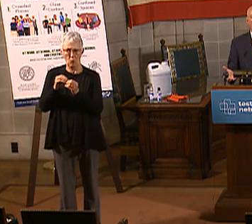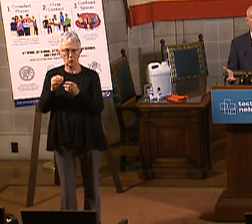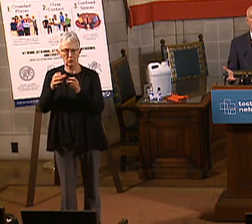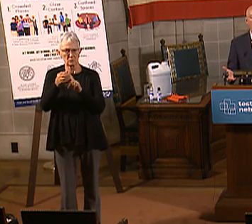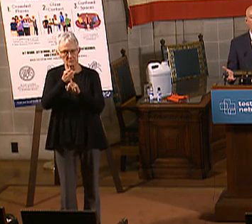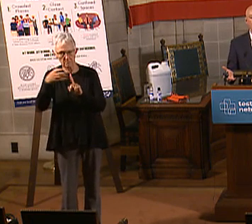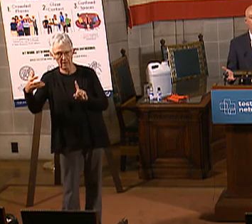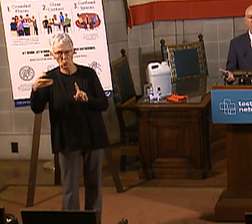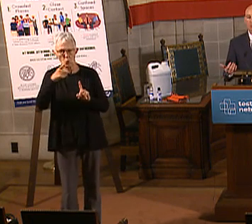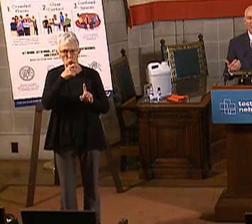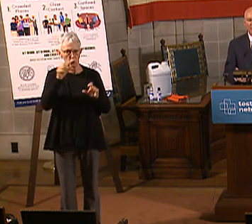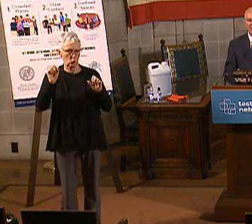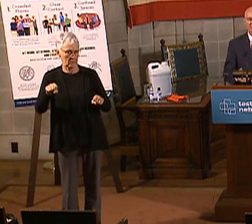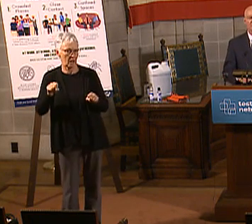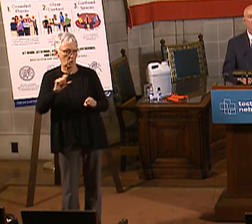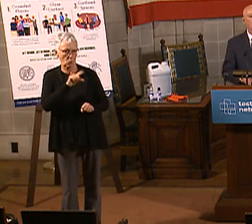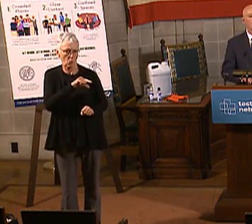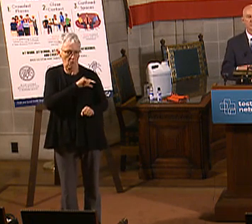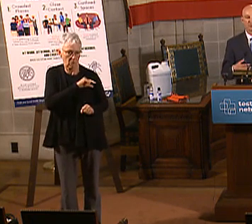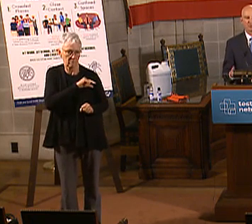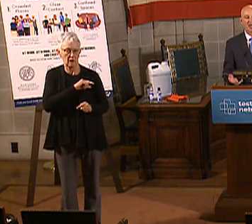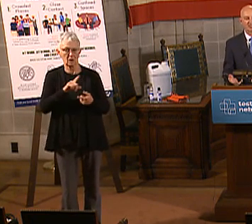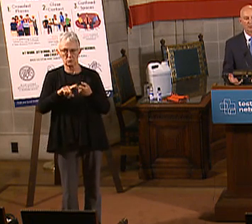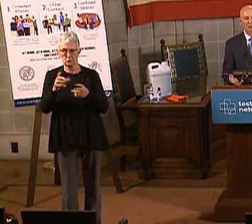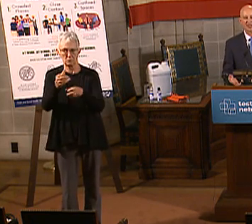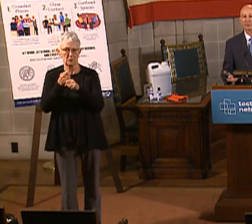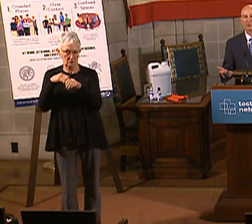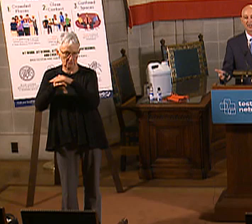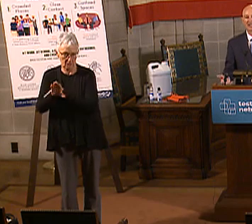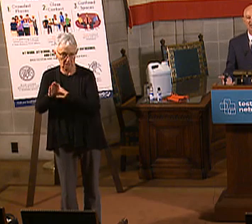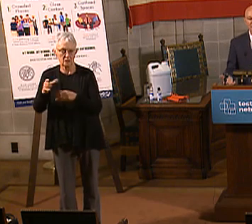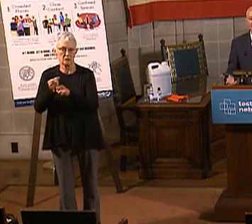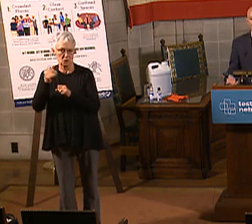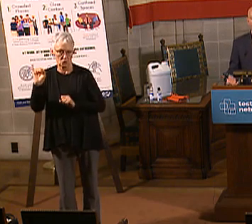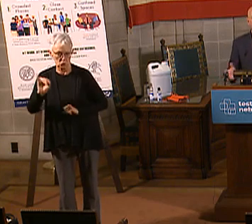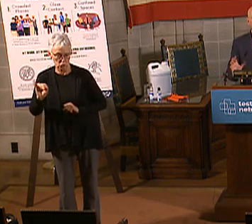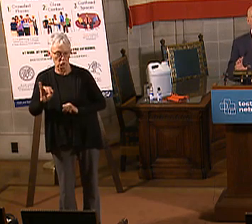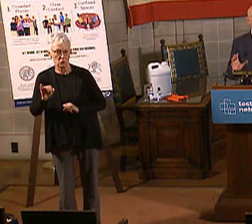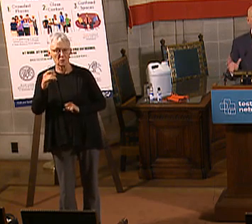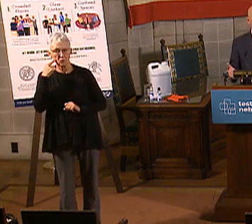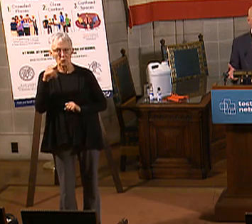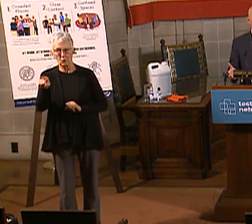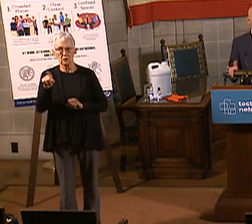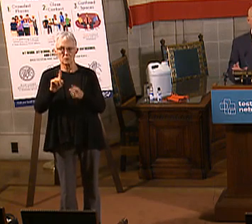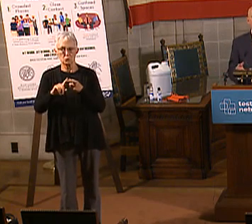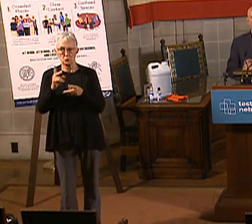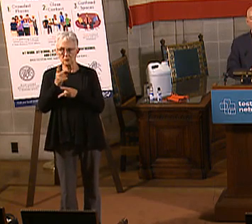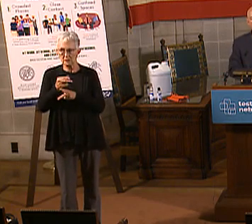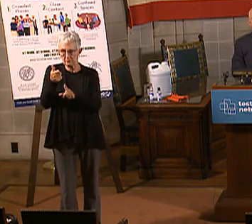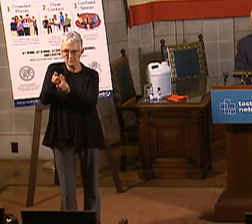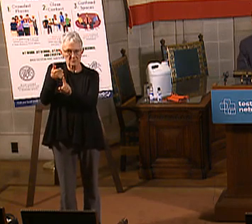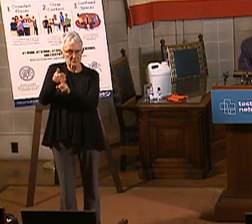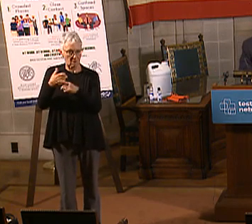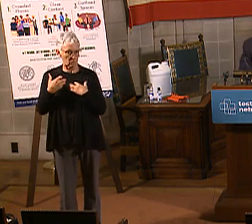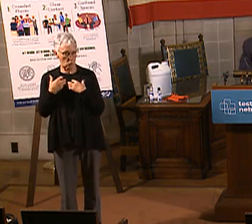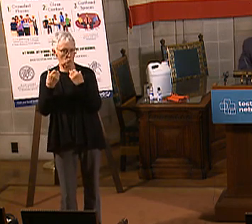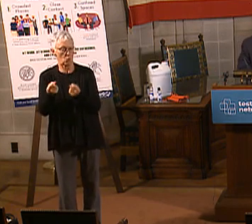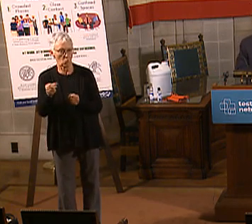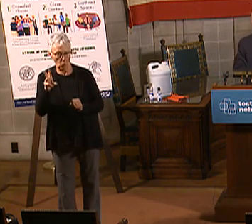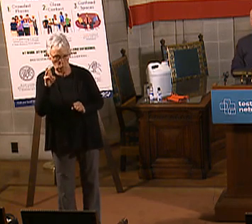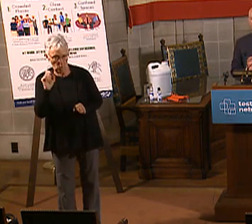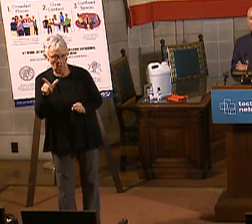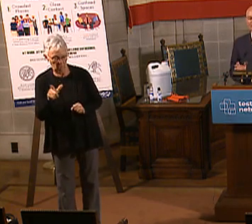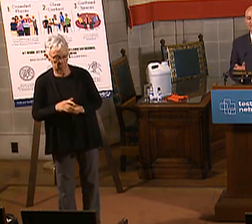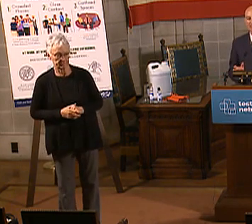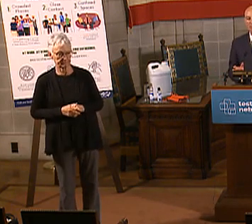for with regard to wellness, personal responsibility, and community engagement. And that's what this is really about. So right now, everybody